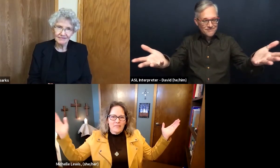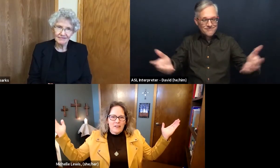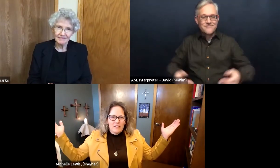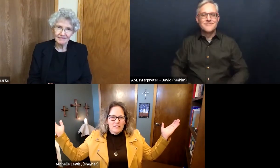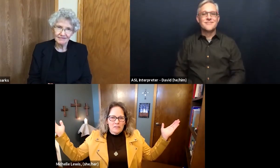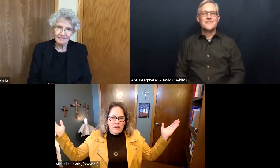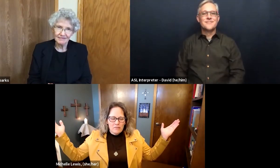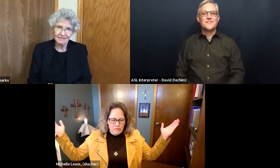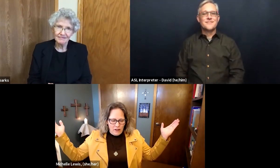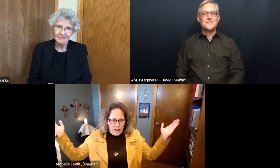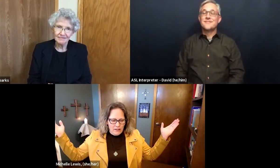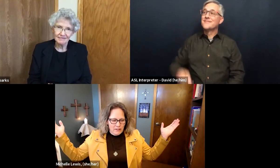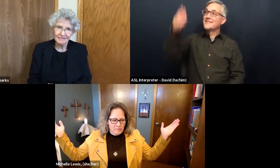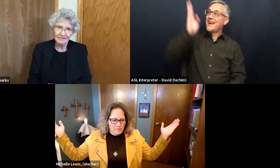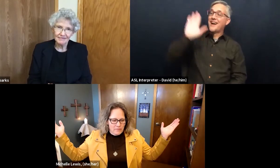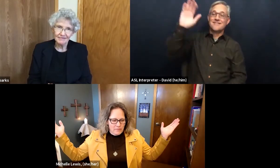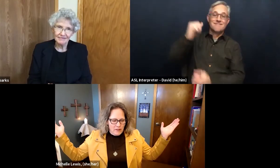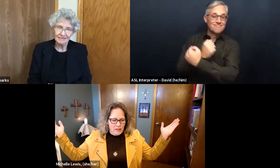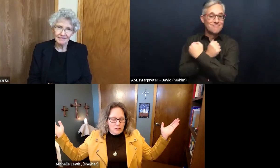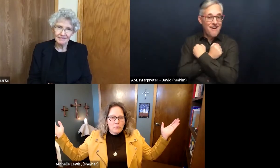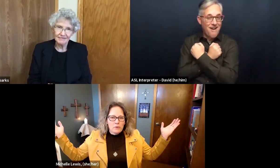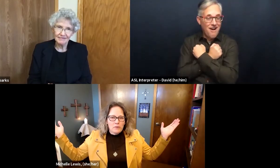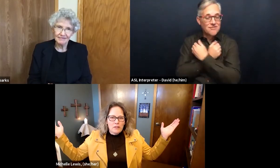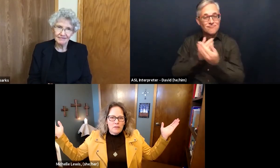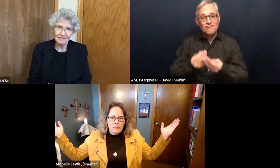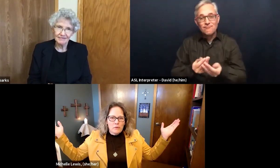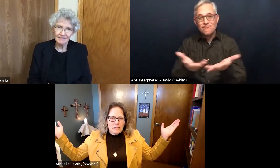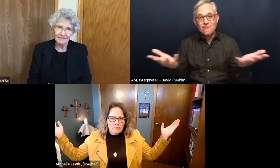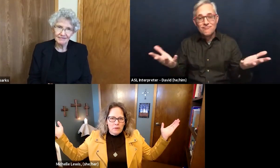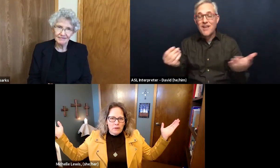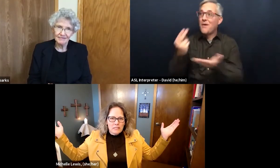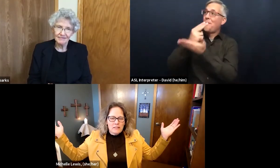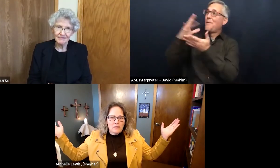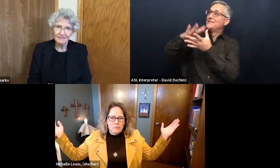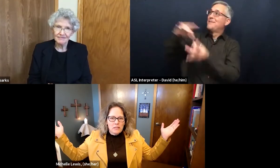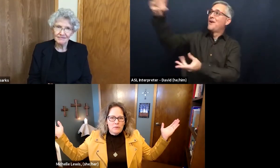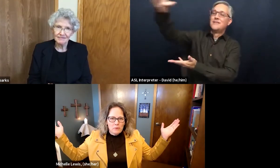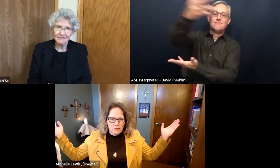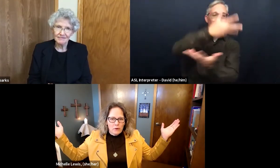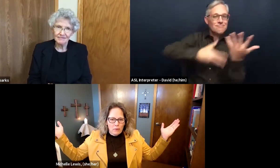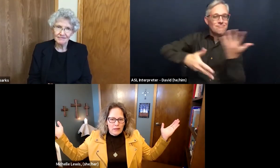The love of God. And the communion of the Holy Spirit. Be with you always.